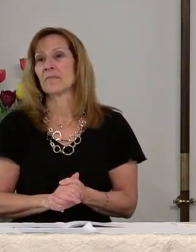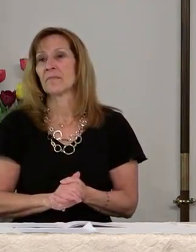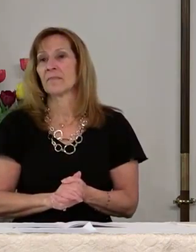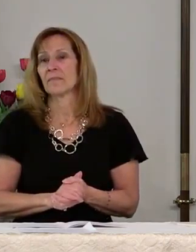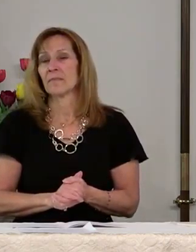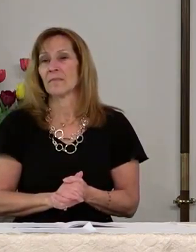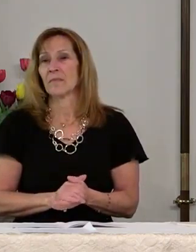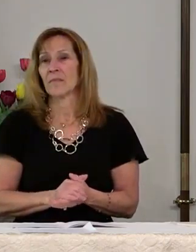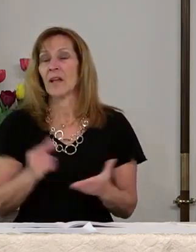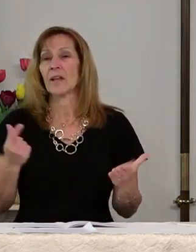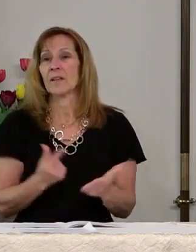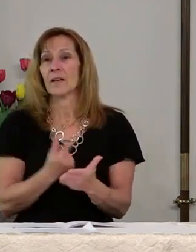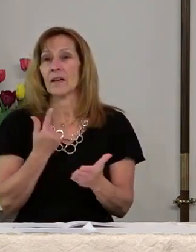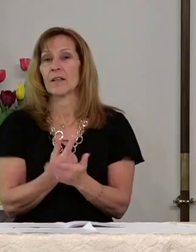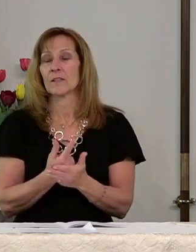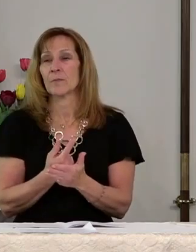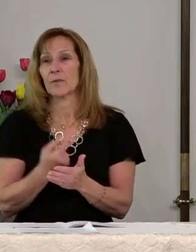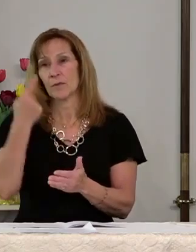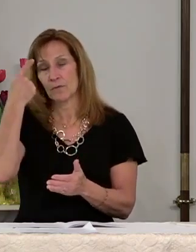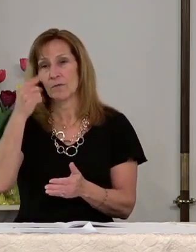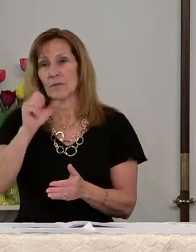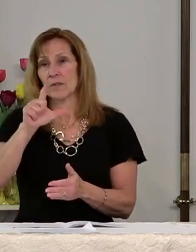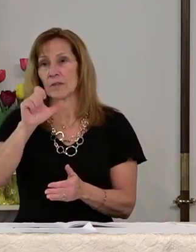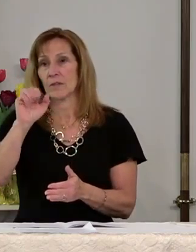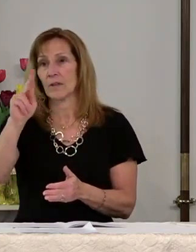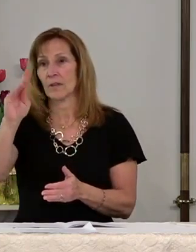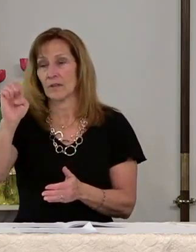The Holy Gospel according to Luke.